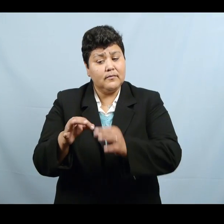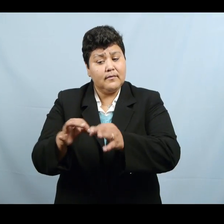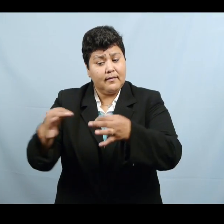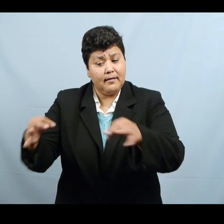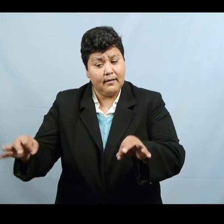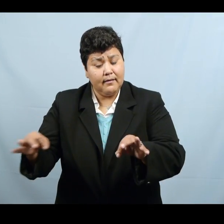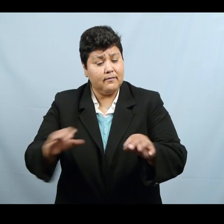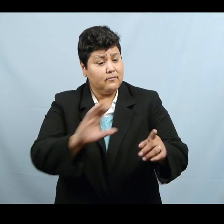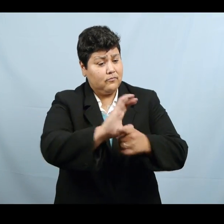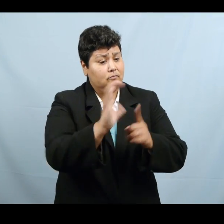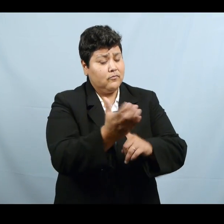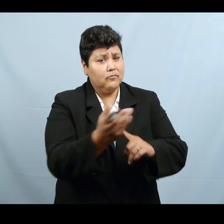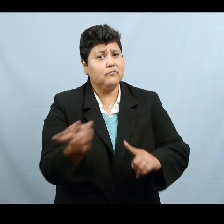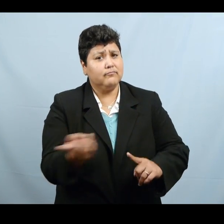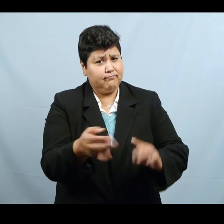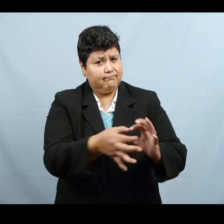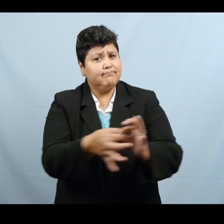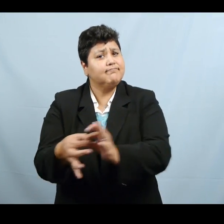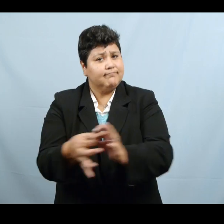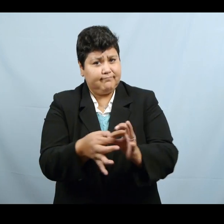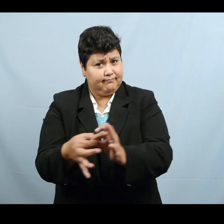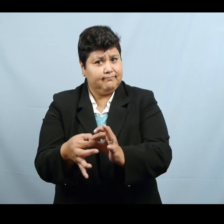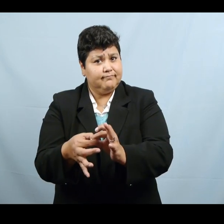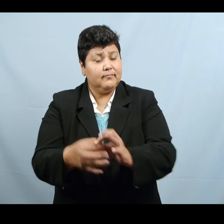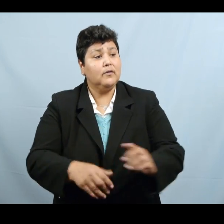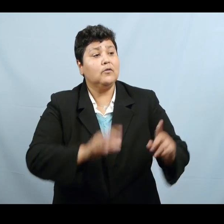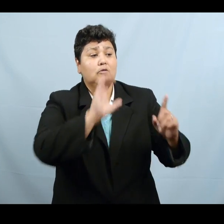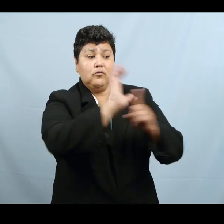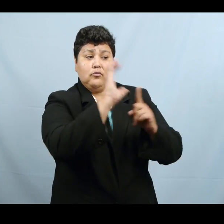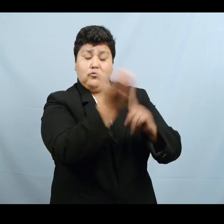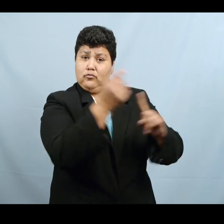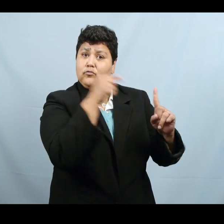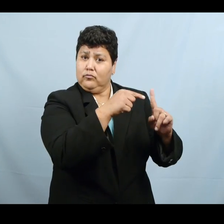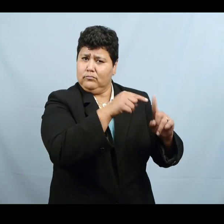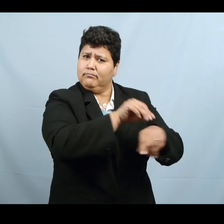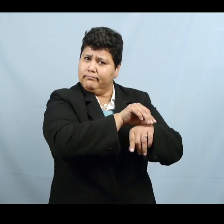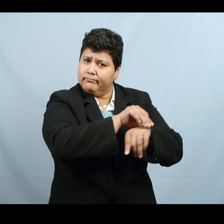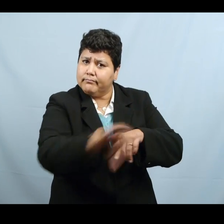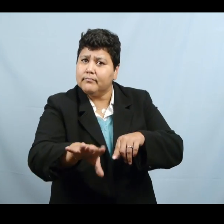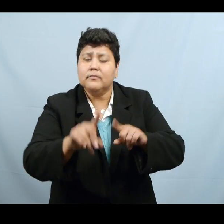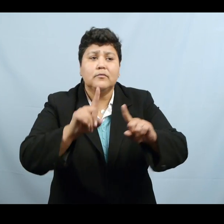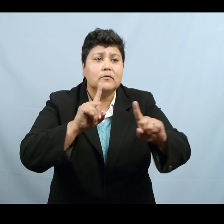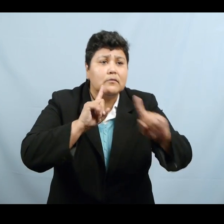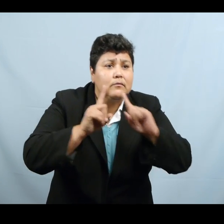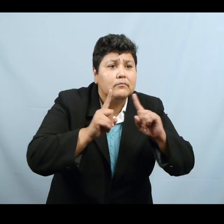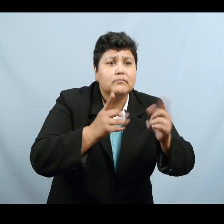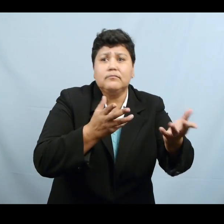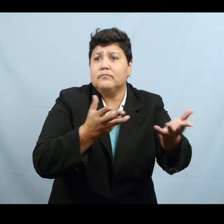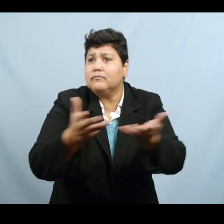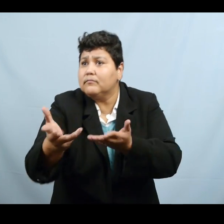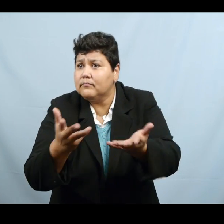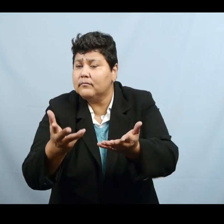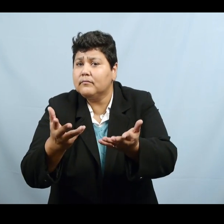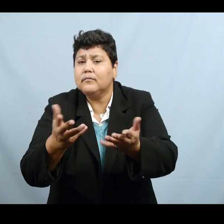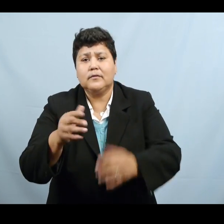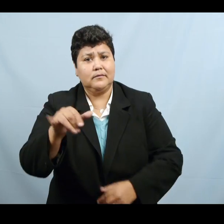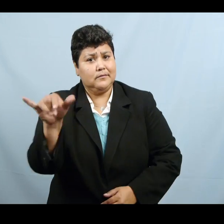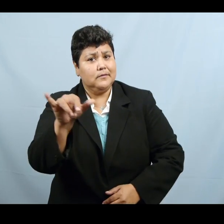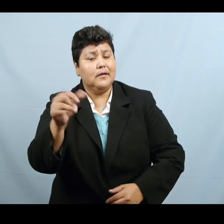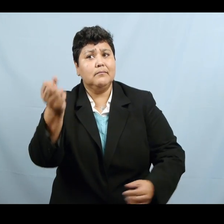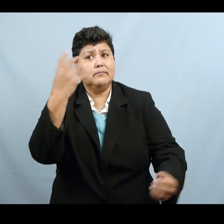Our language is a reflection of our culture, a culture that shapes the way we communicate and how we understand